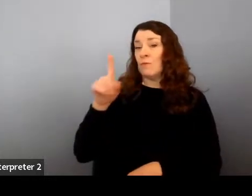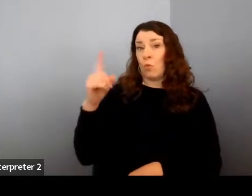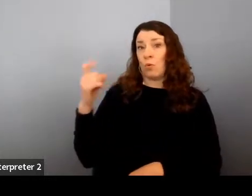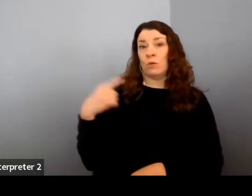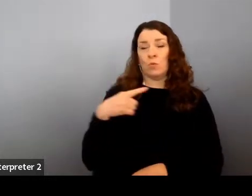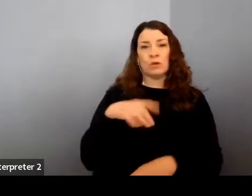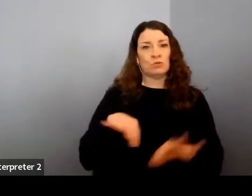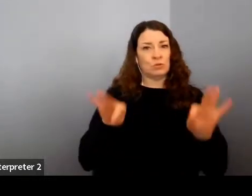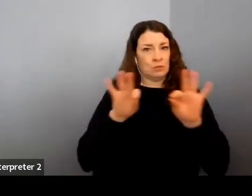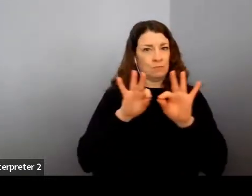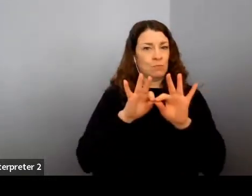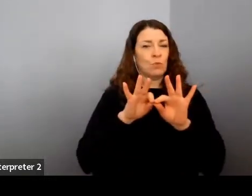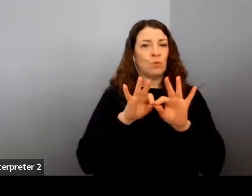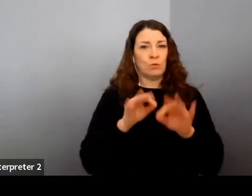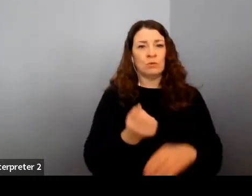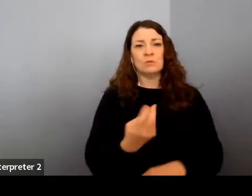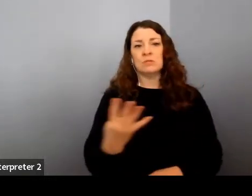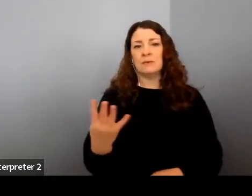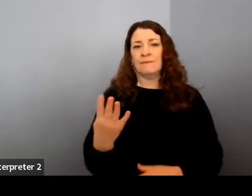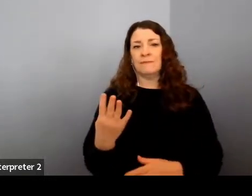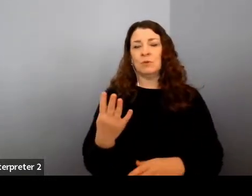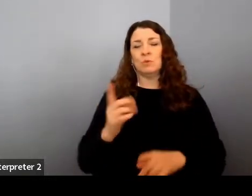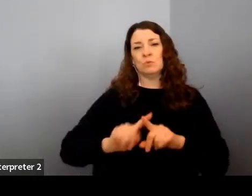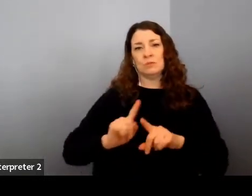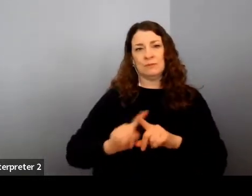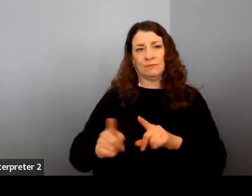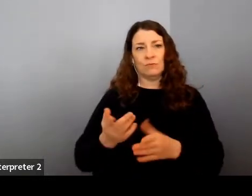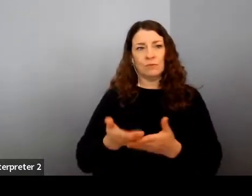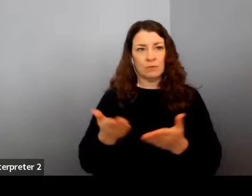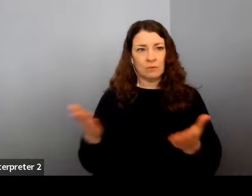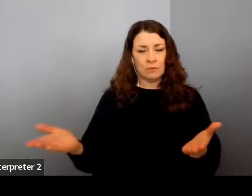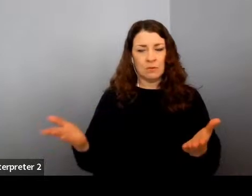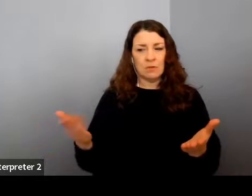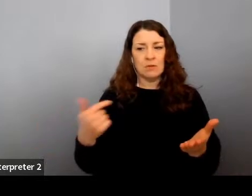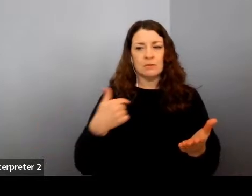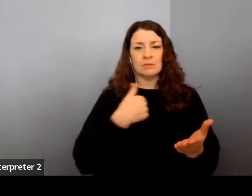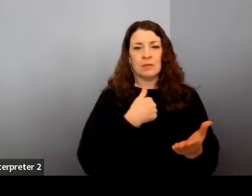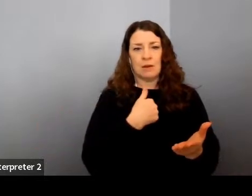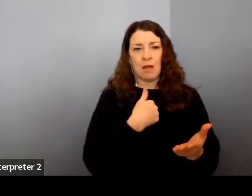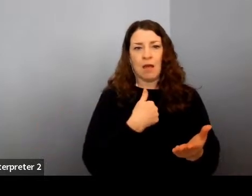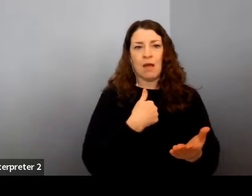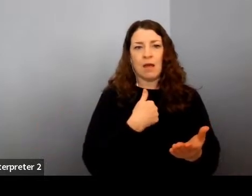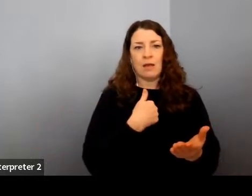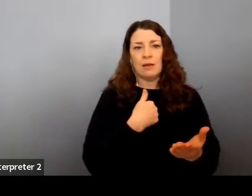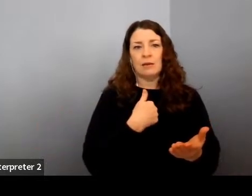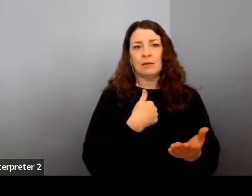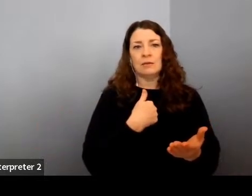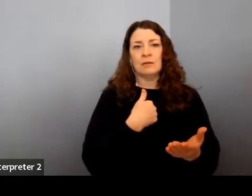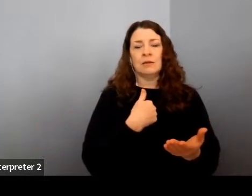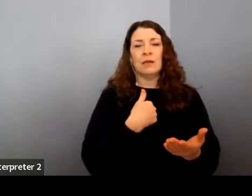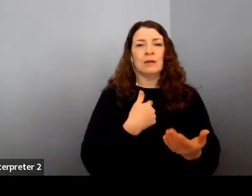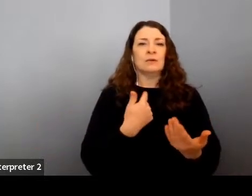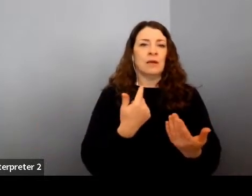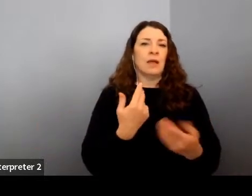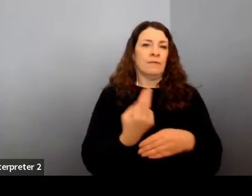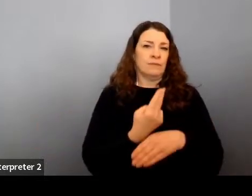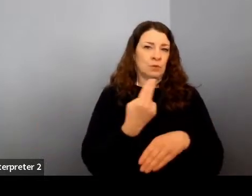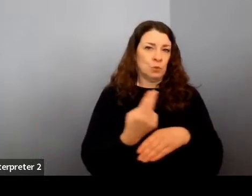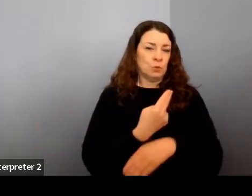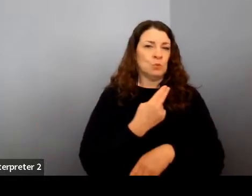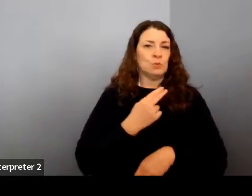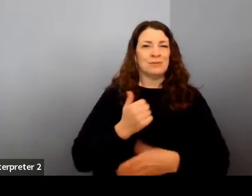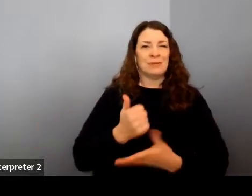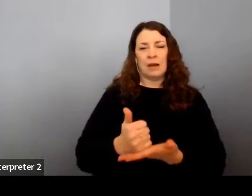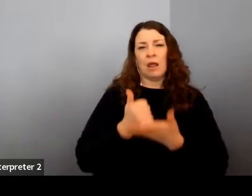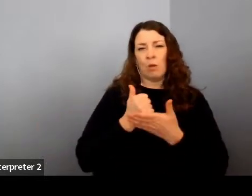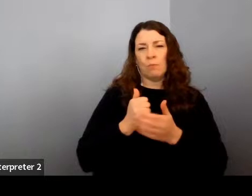There are a few different things that I have employed and that have helped me navigate those inevitable setbacks